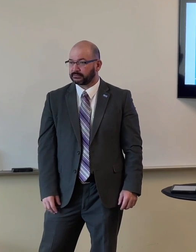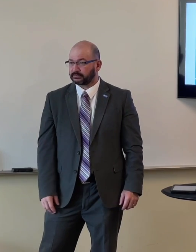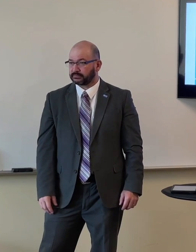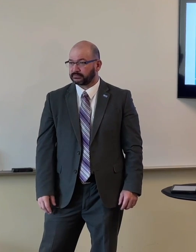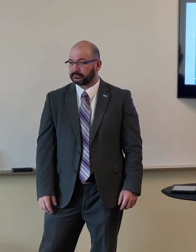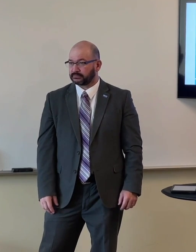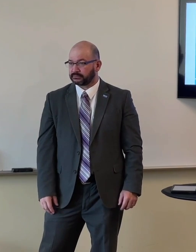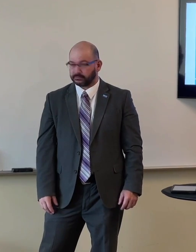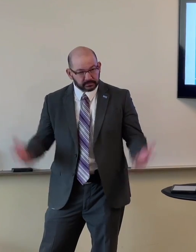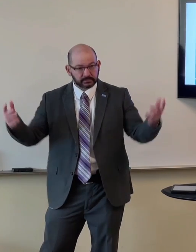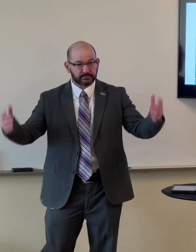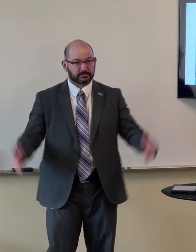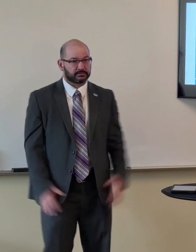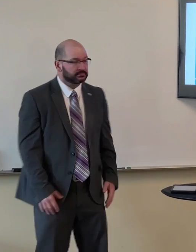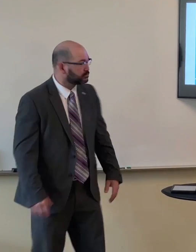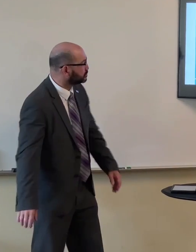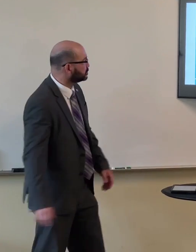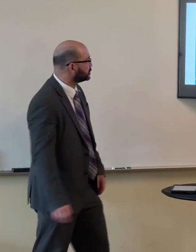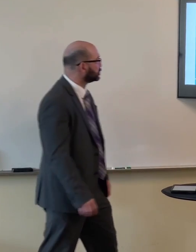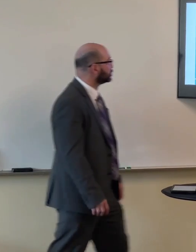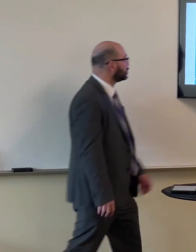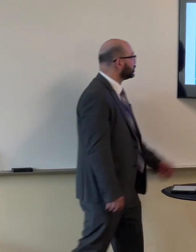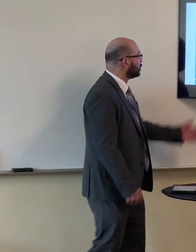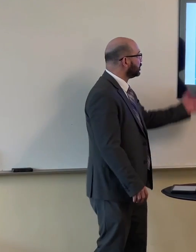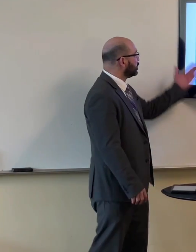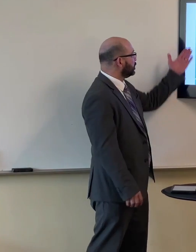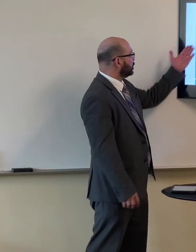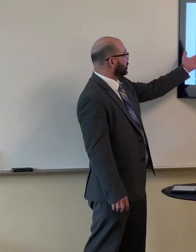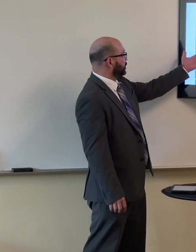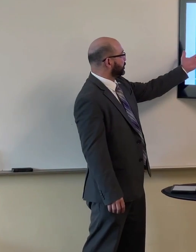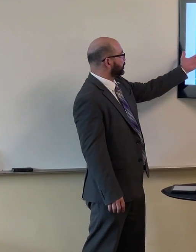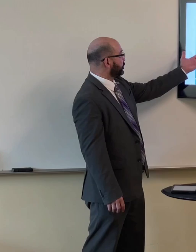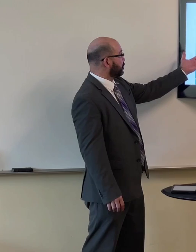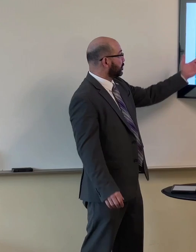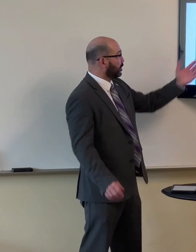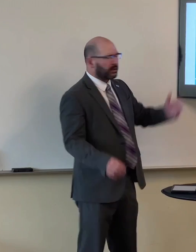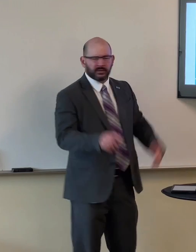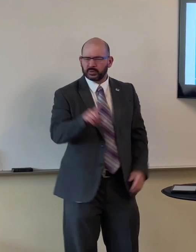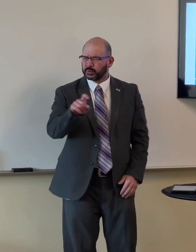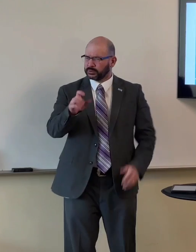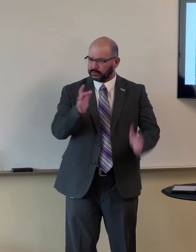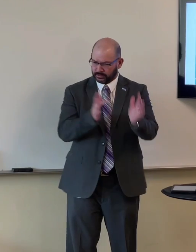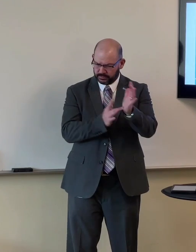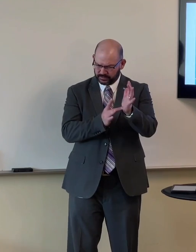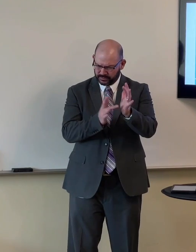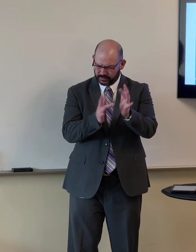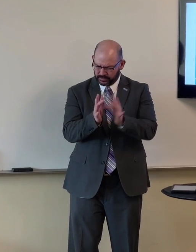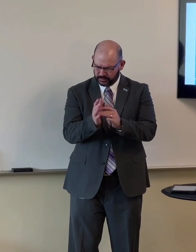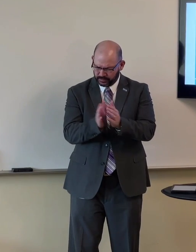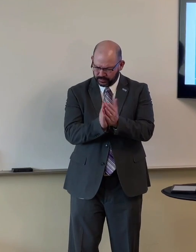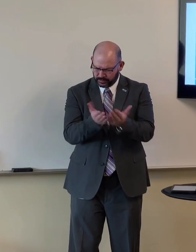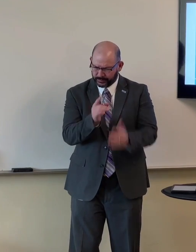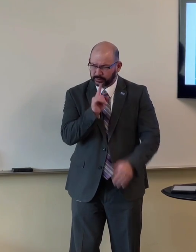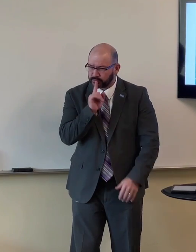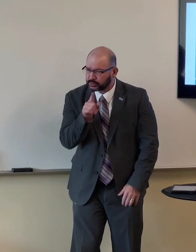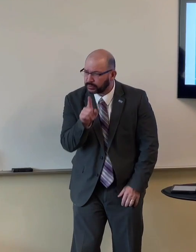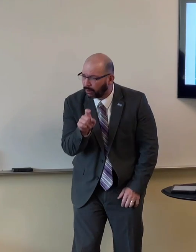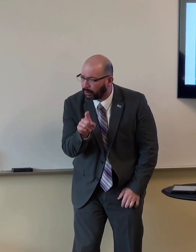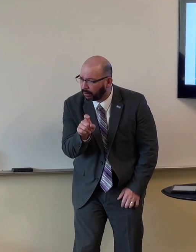It's, okay, fastest-growing religion in America is atheism. Then they ask, is the Bible true?